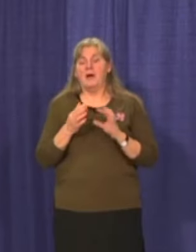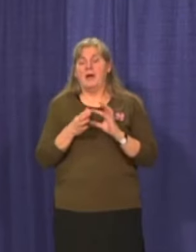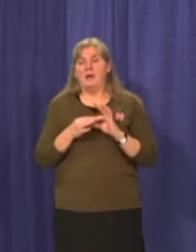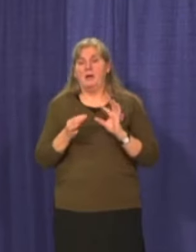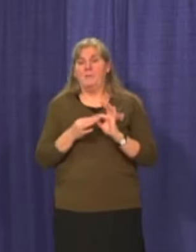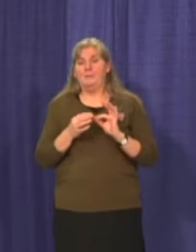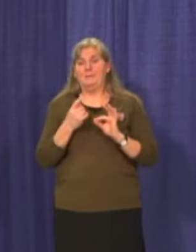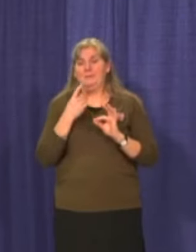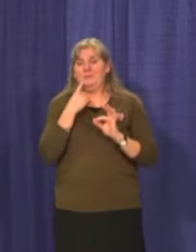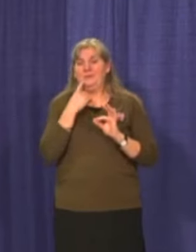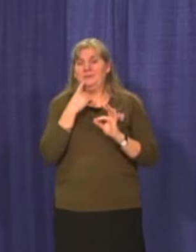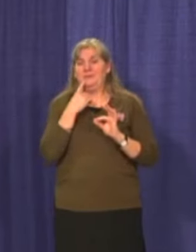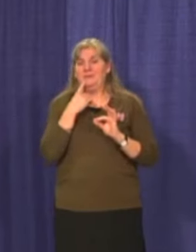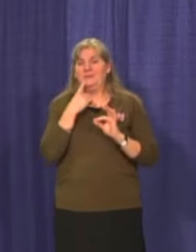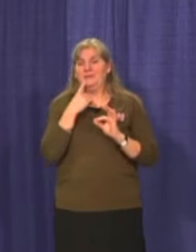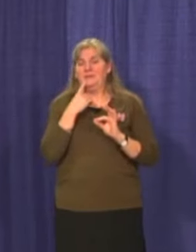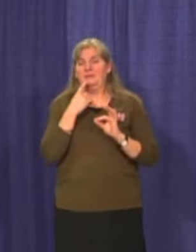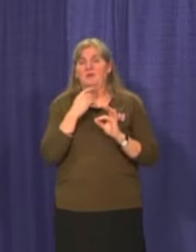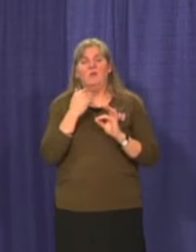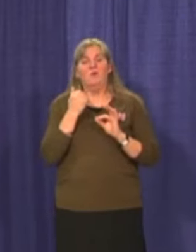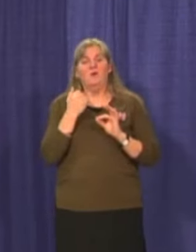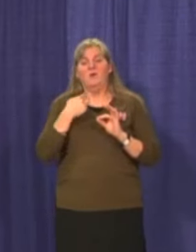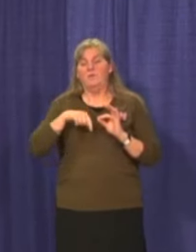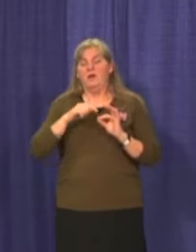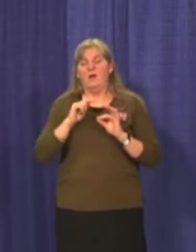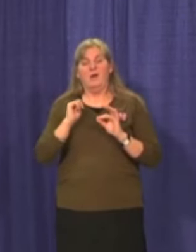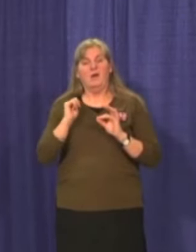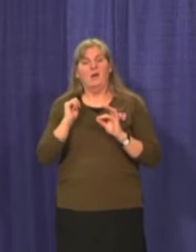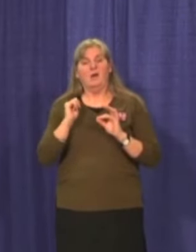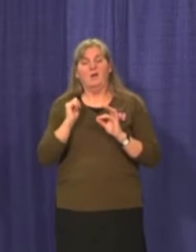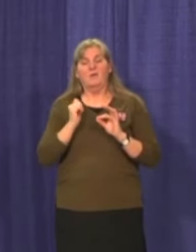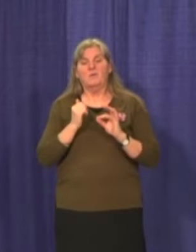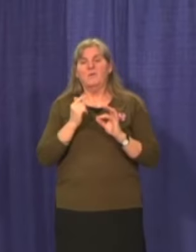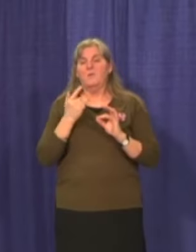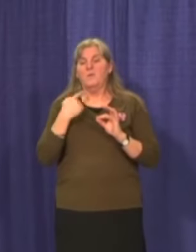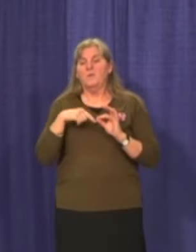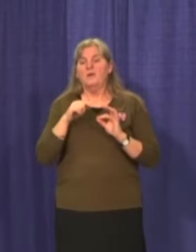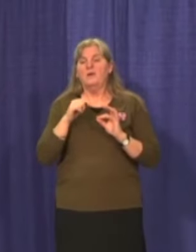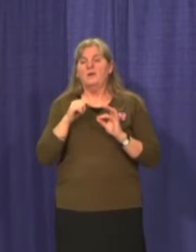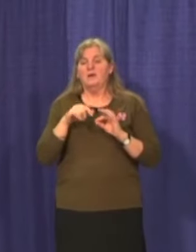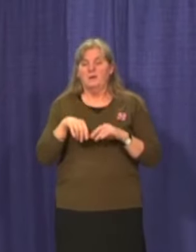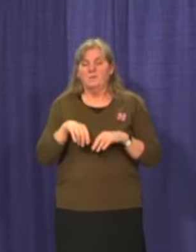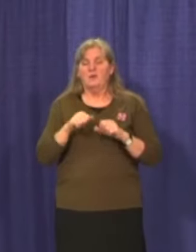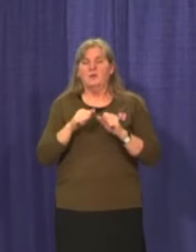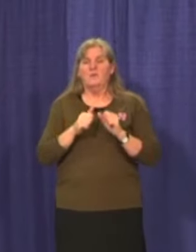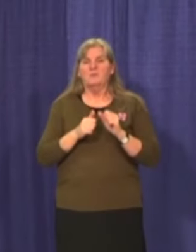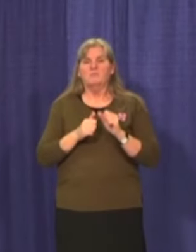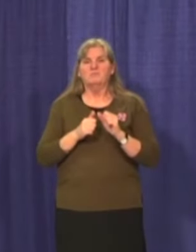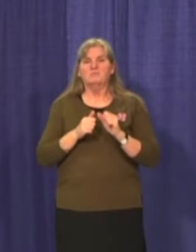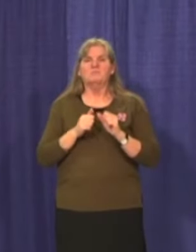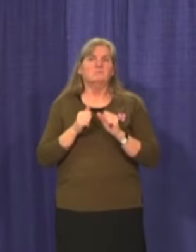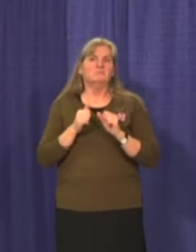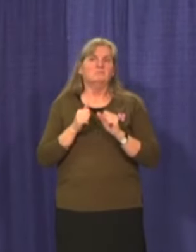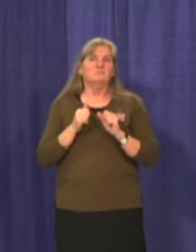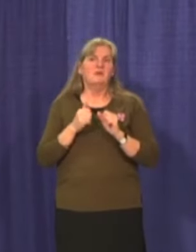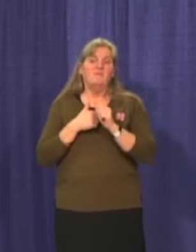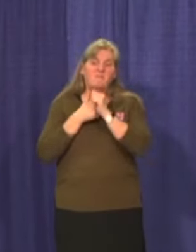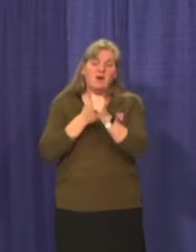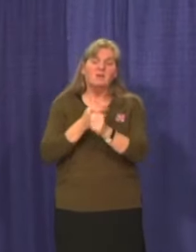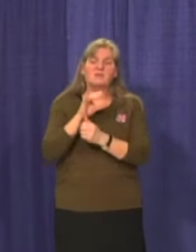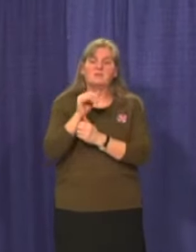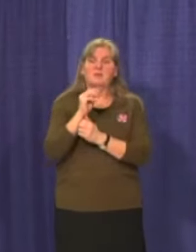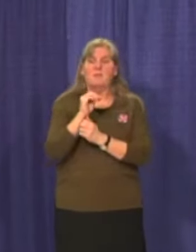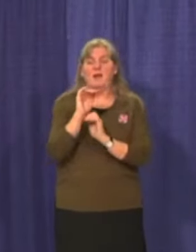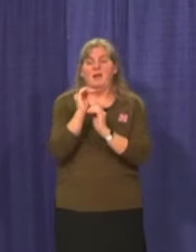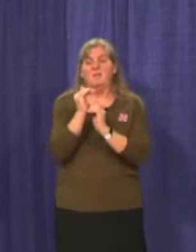we've done all that we can or the most that we can under the Act to make sure